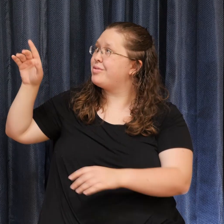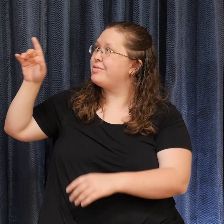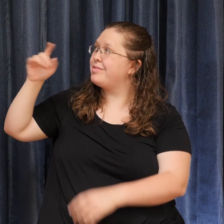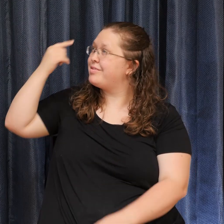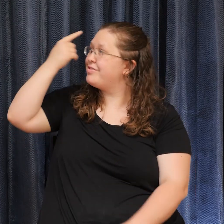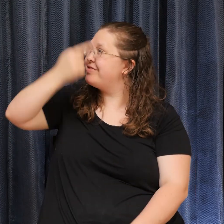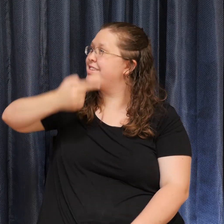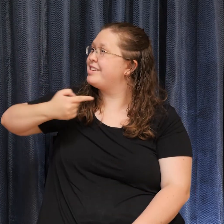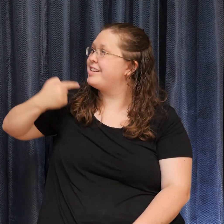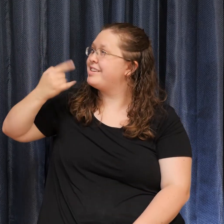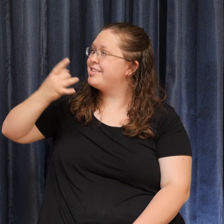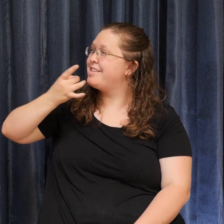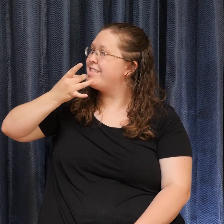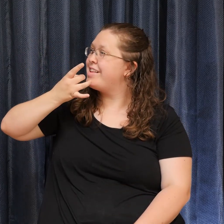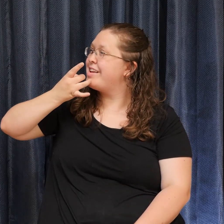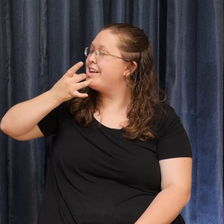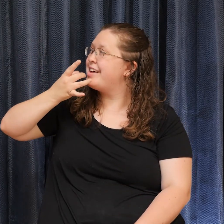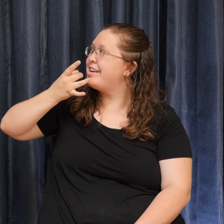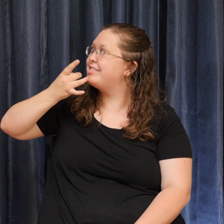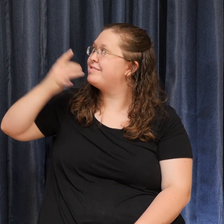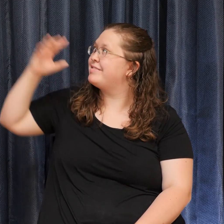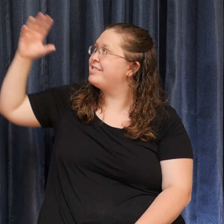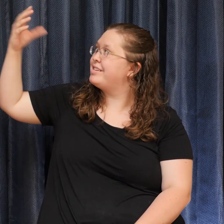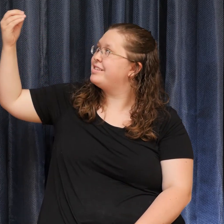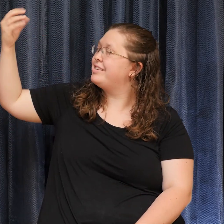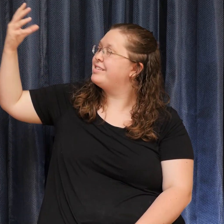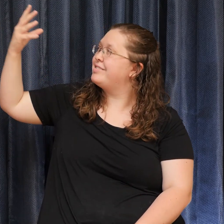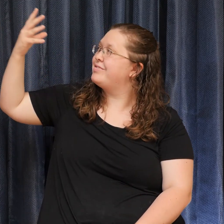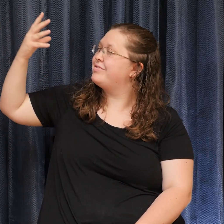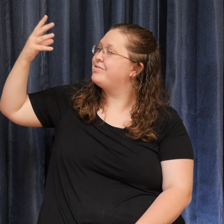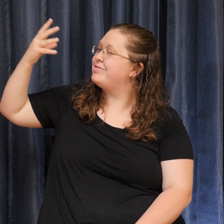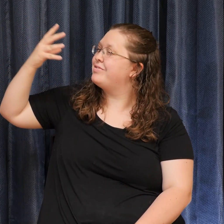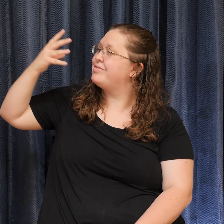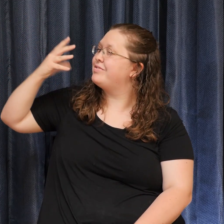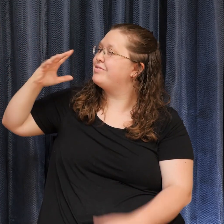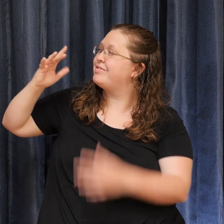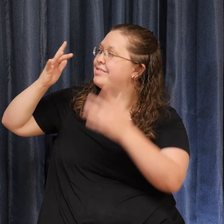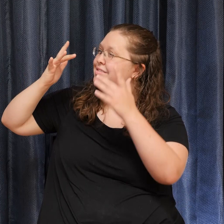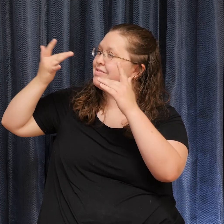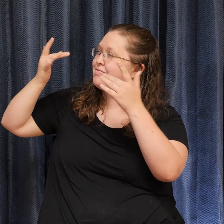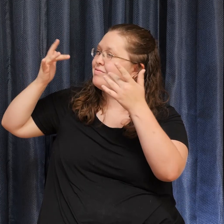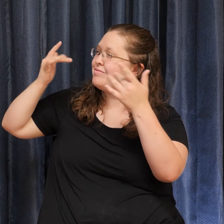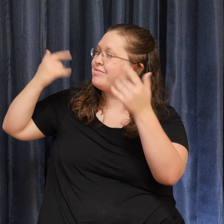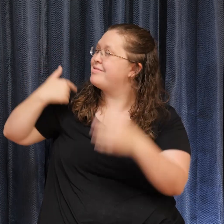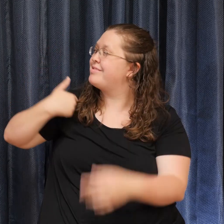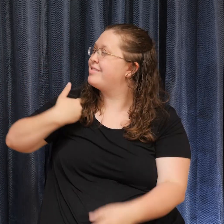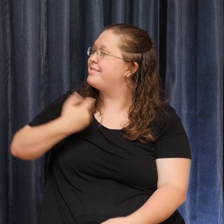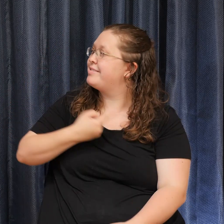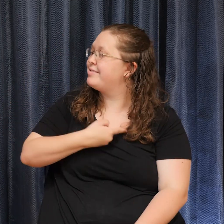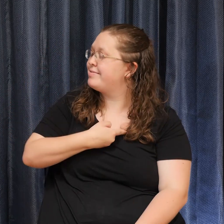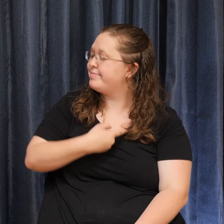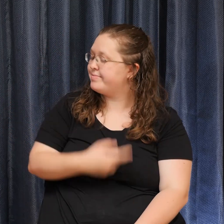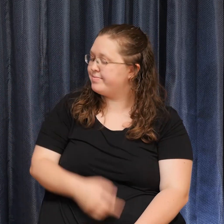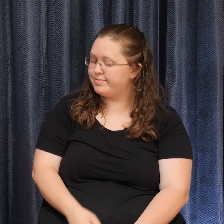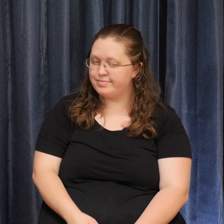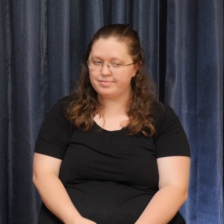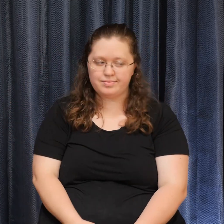face shine on us. That